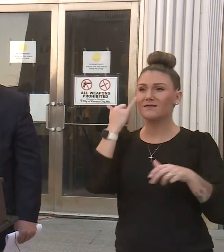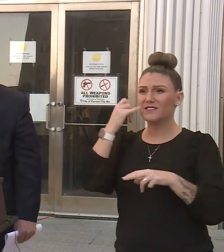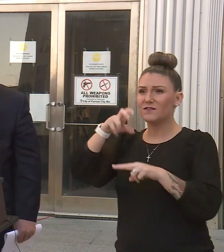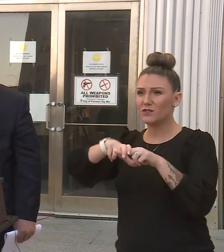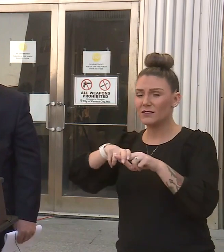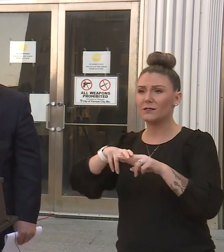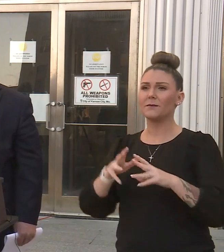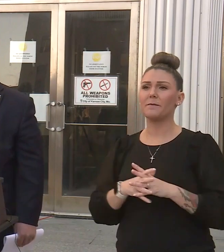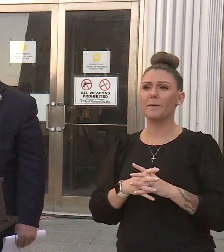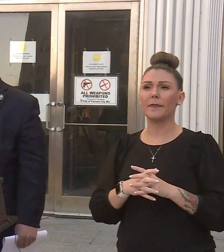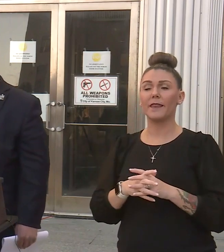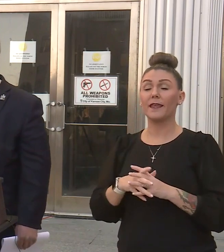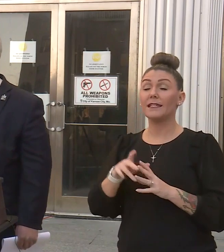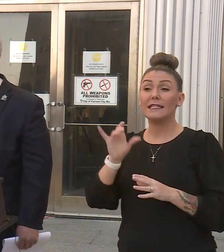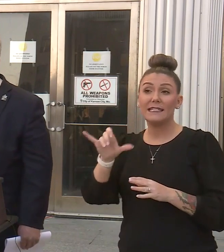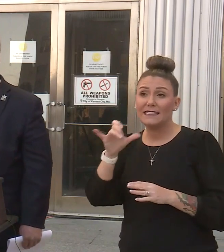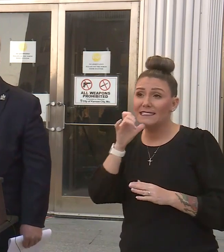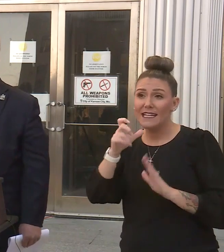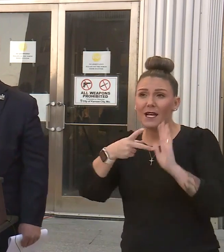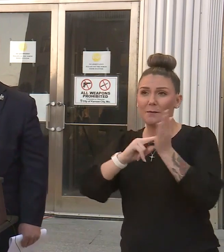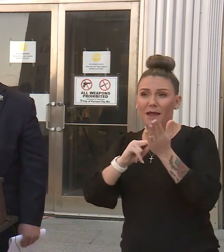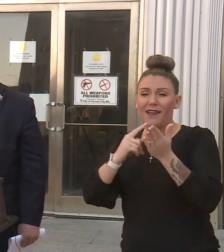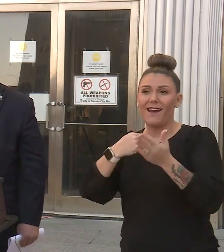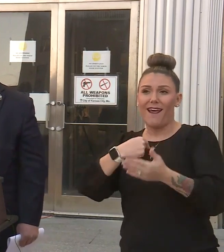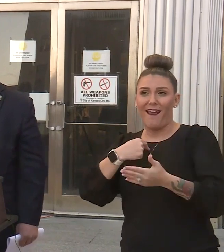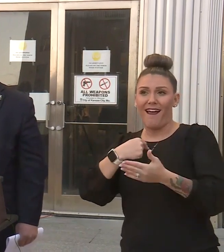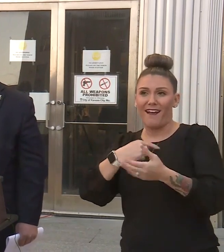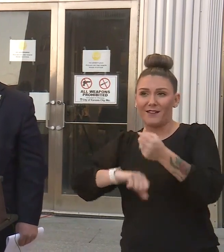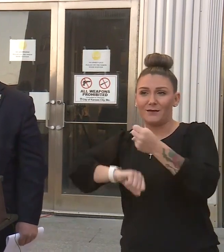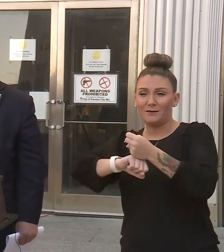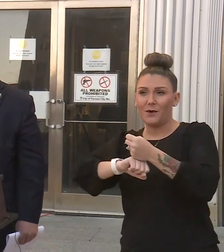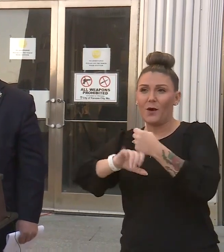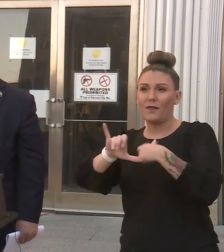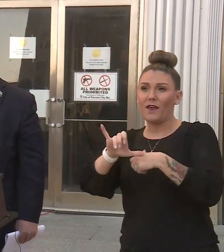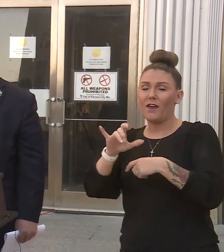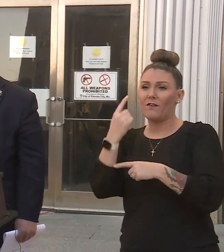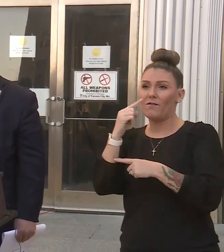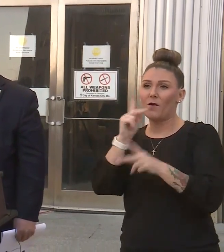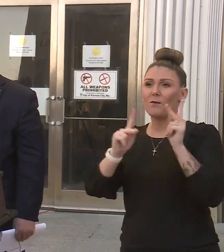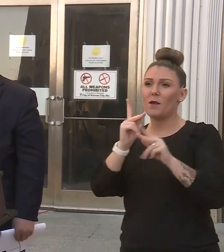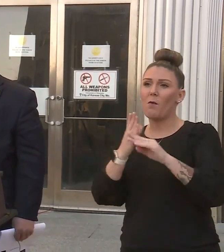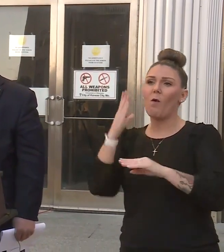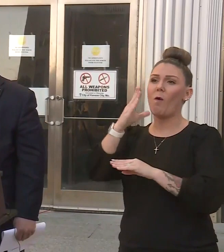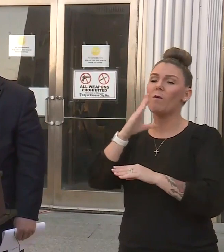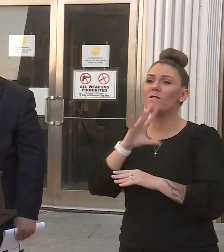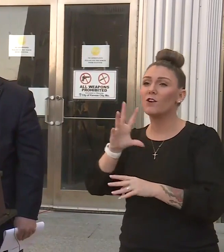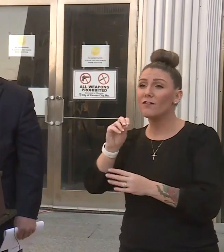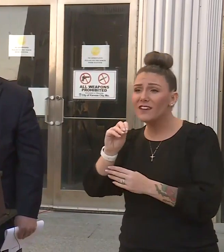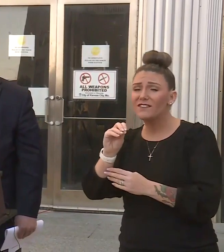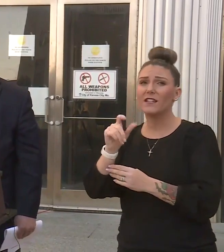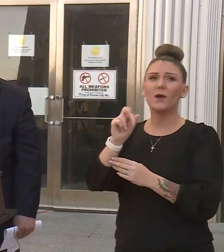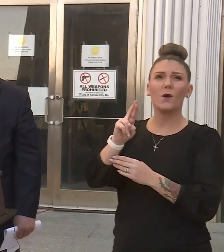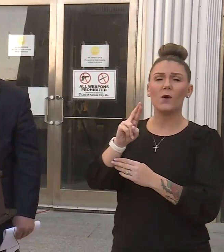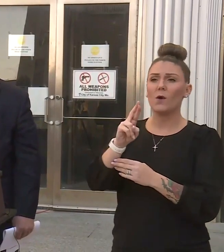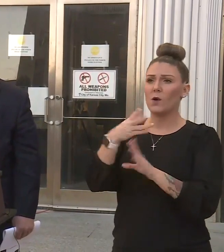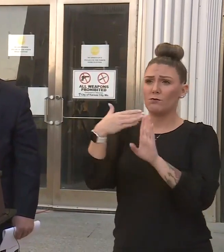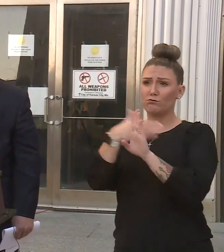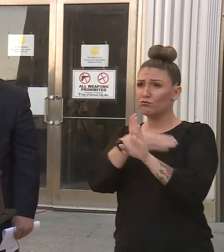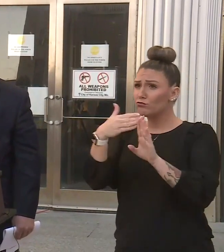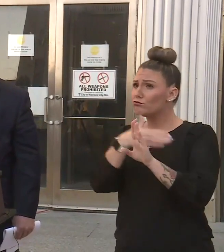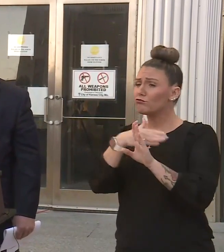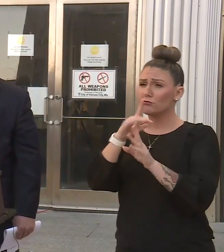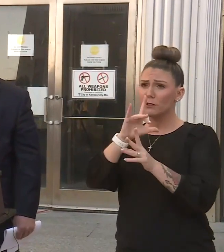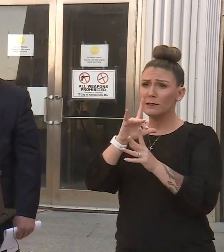doesn't mean that I advise that for anybody over 50 or anybody that has various pre-existing